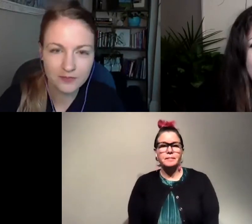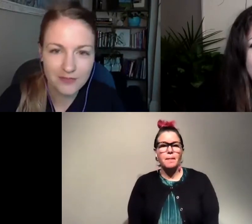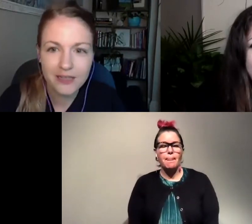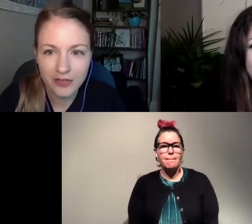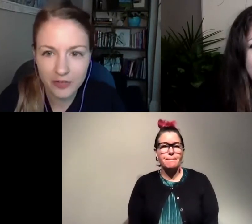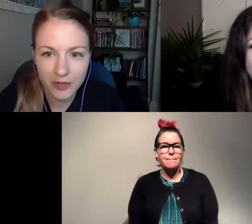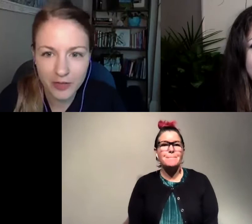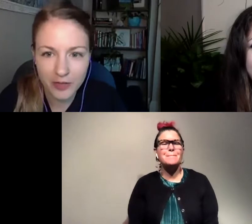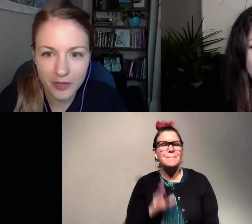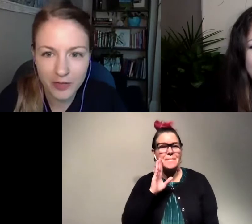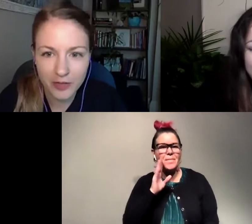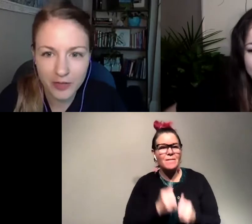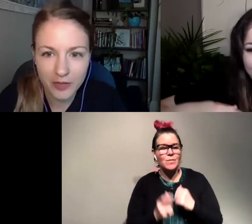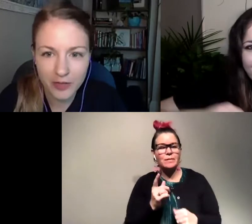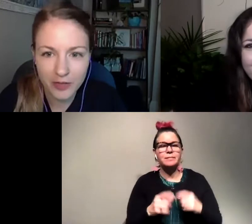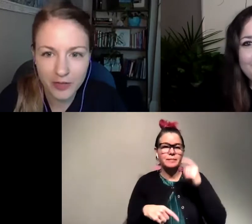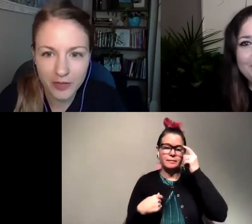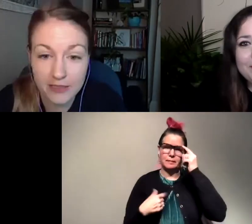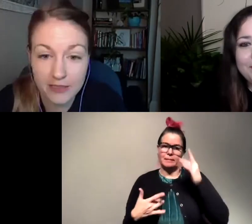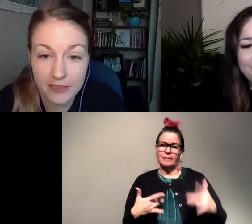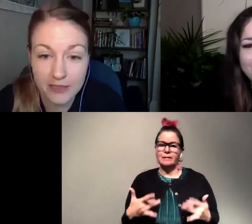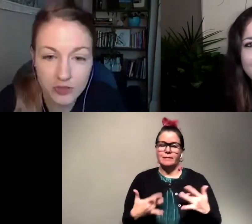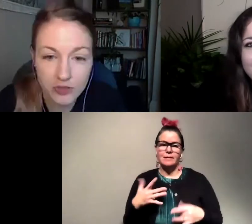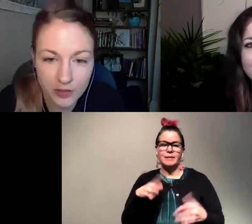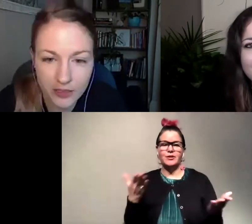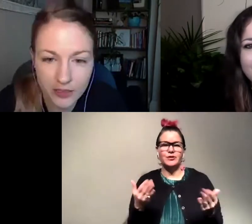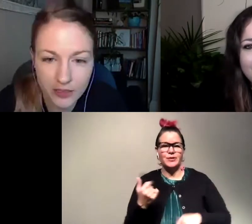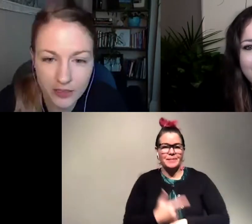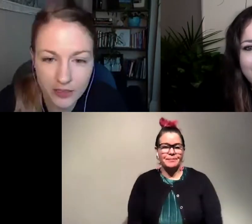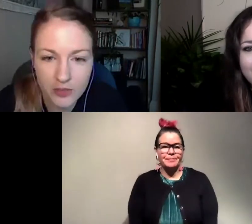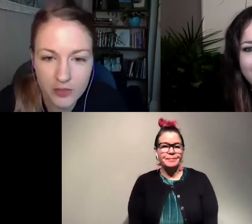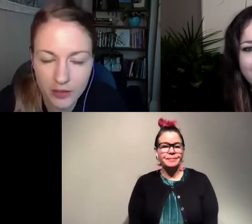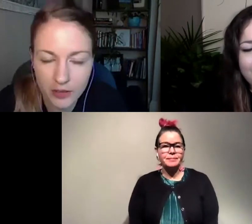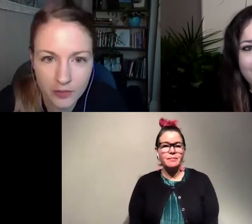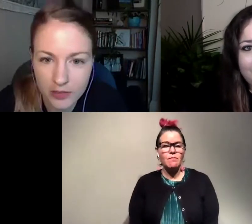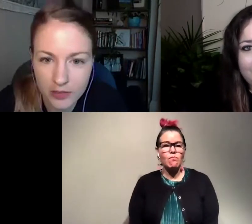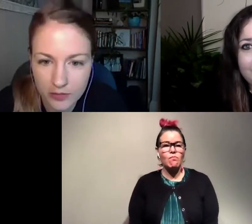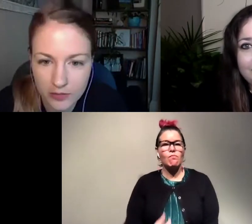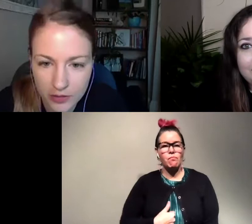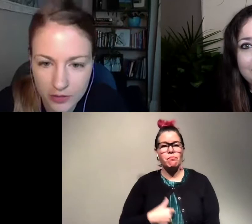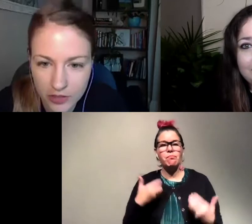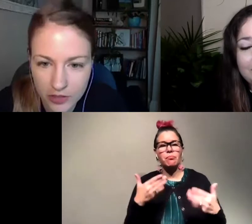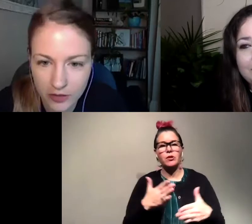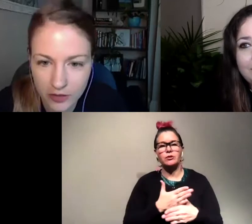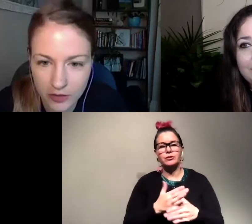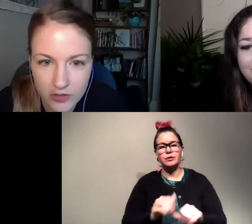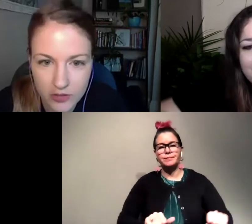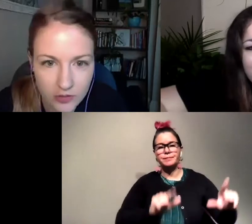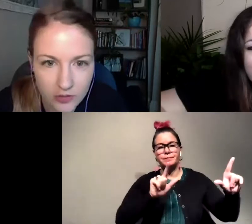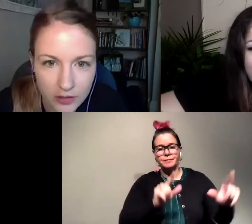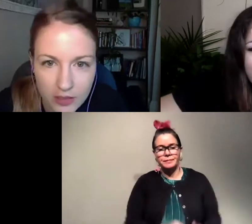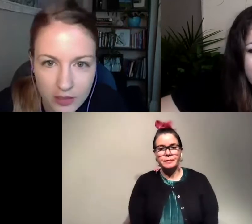Hey everybody, I'm so really excited to be here today. So I am going to share my